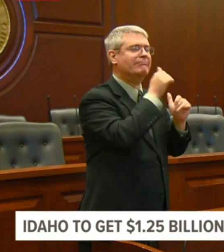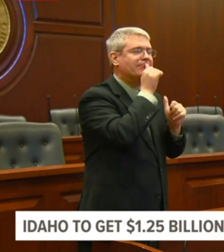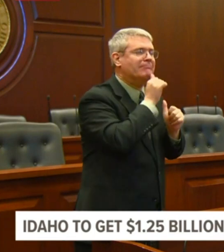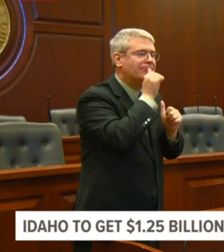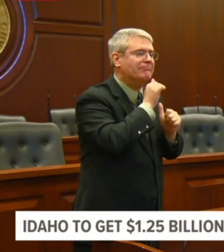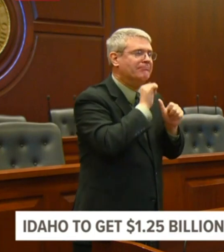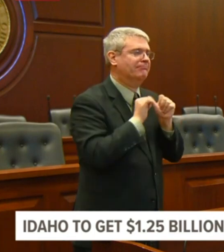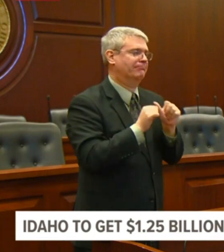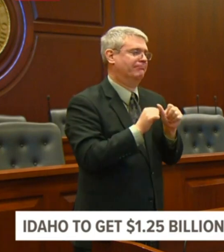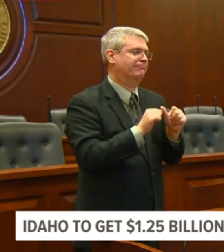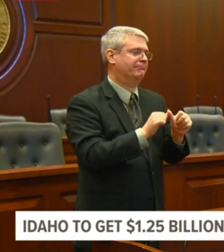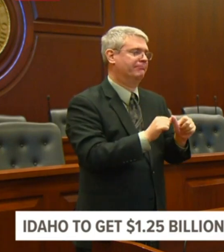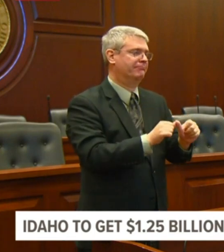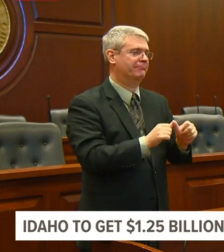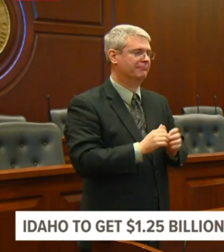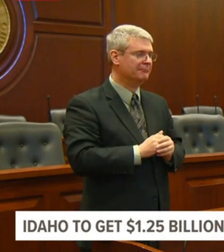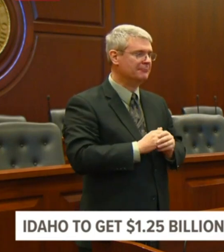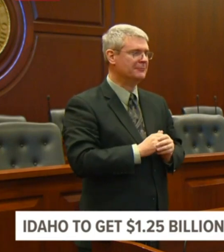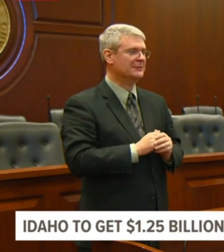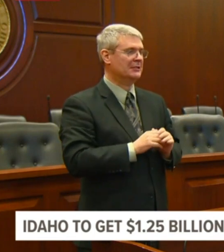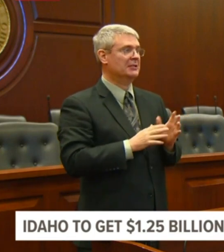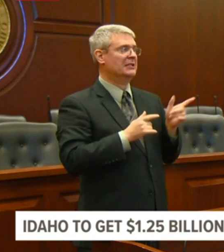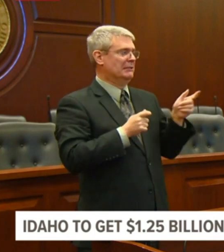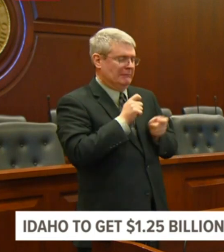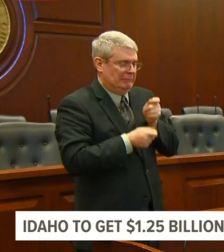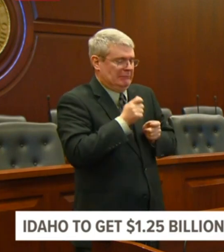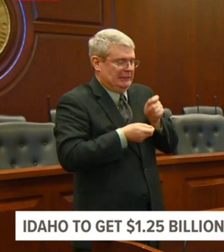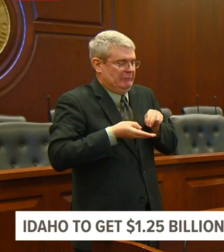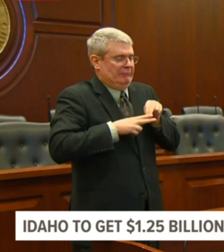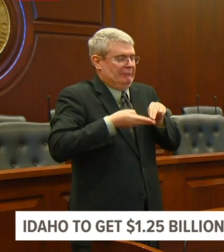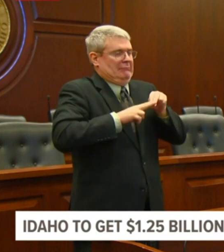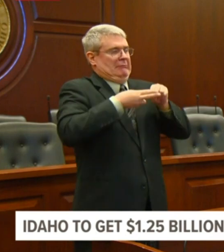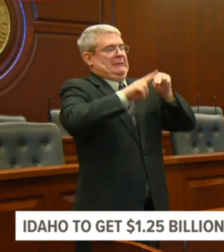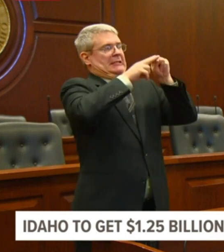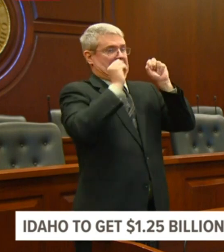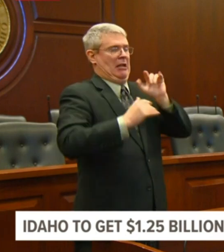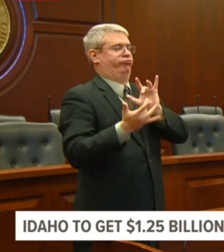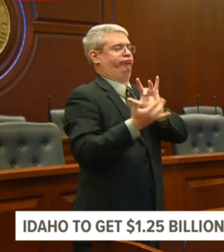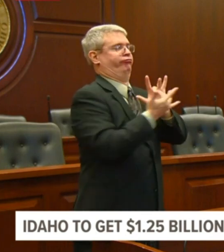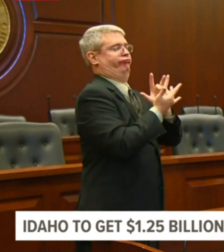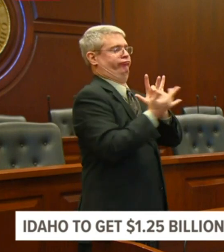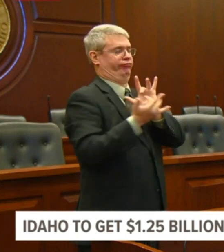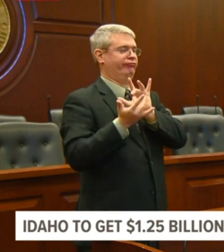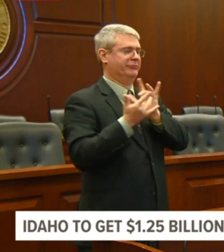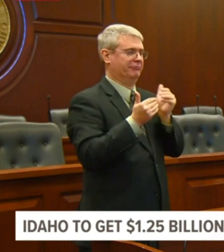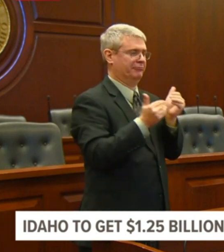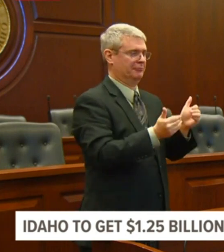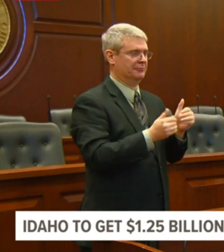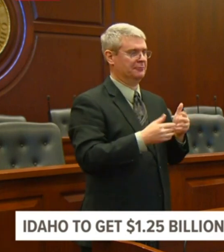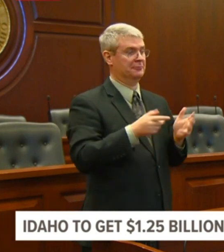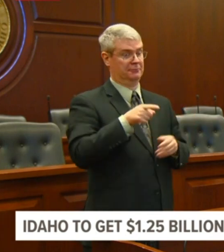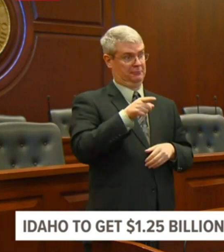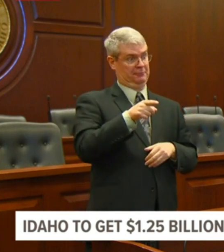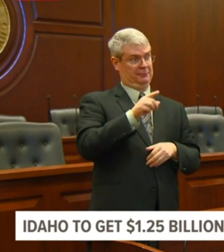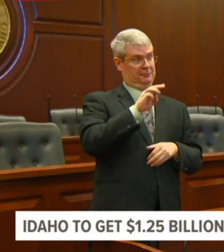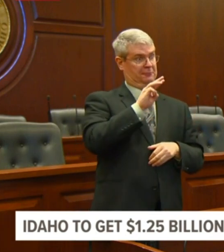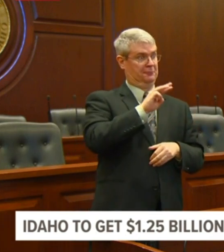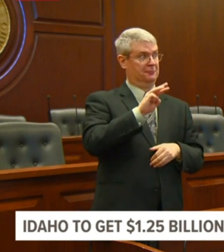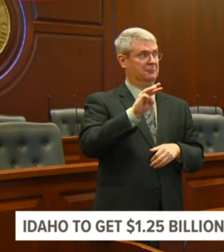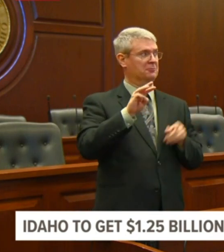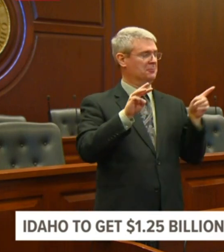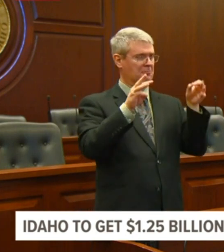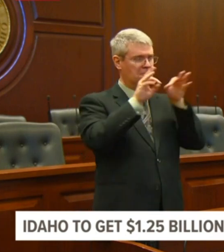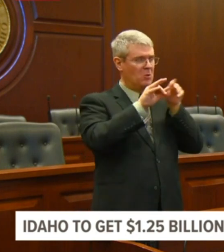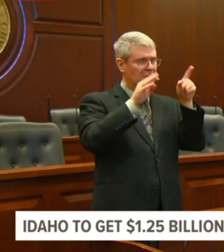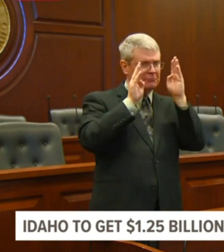We are constantly working to meet the challenges of updating that infrastructure and making sure people can get online to get the funds